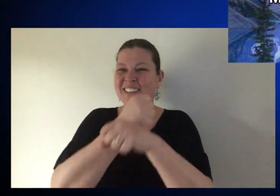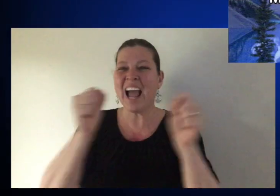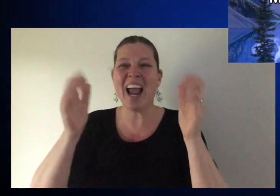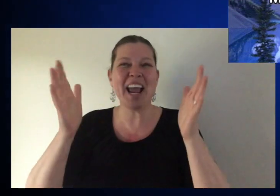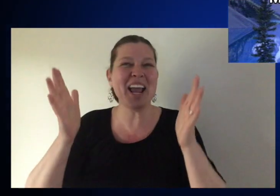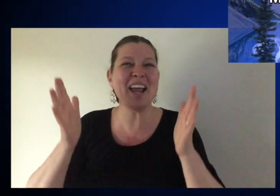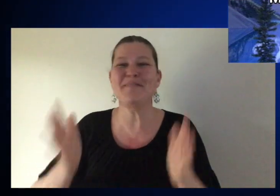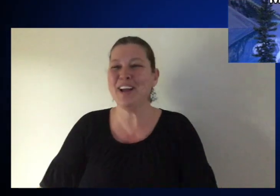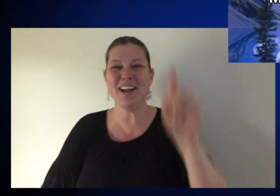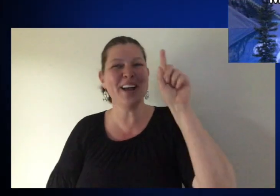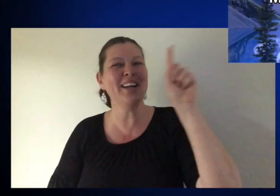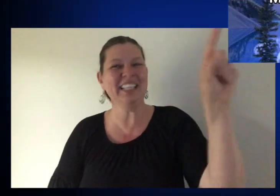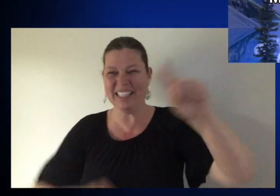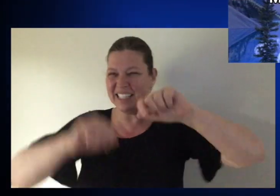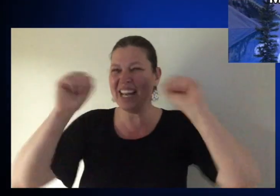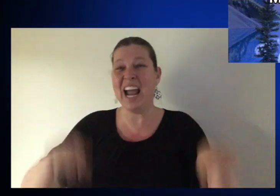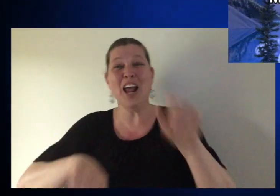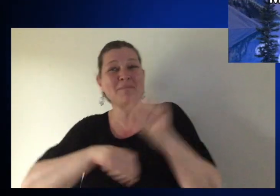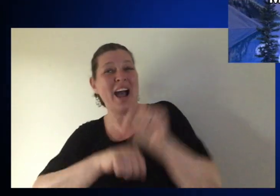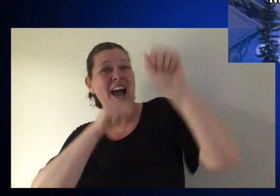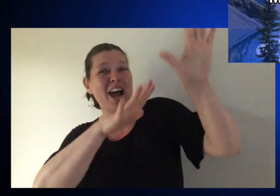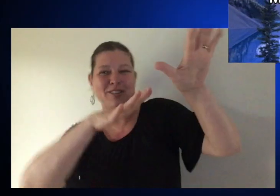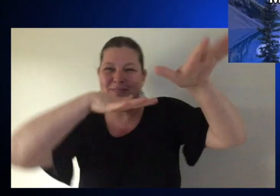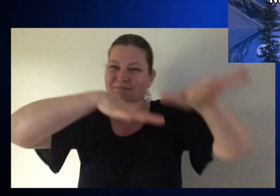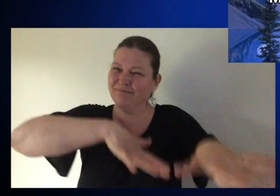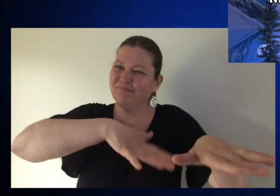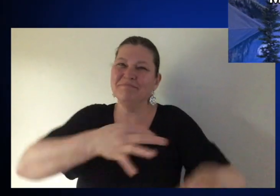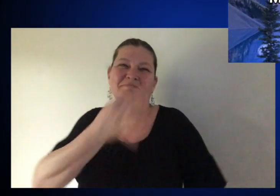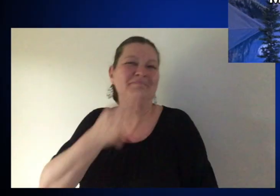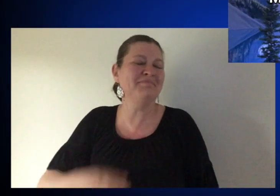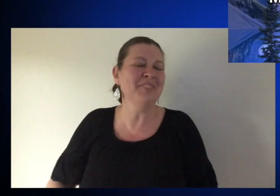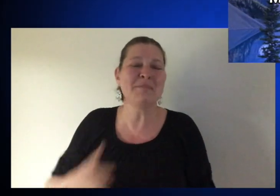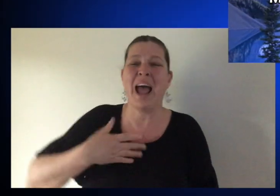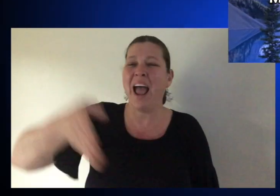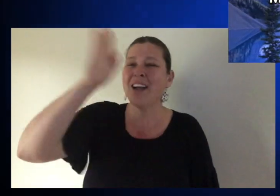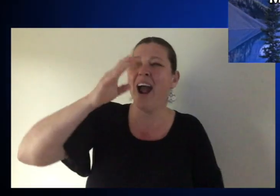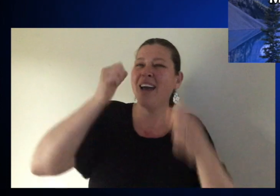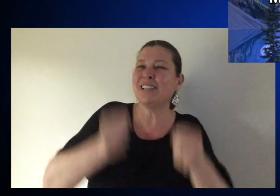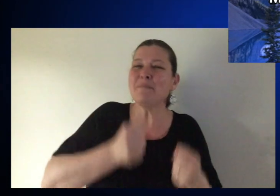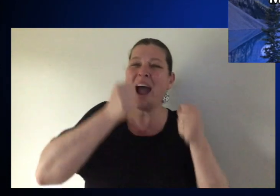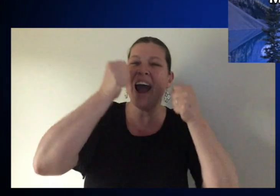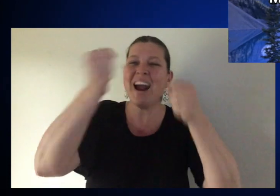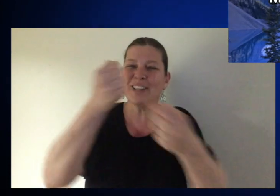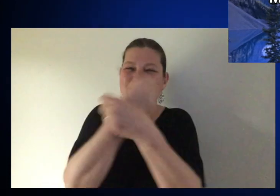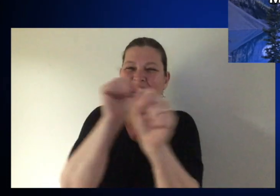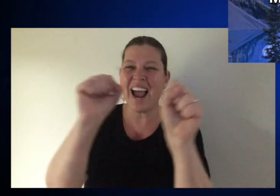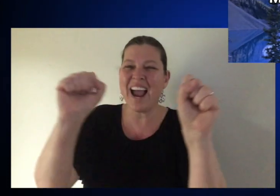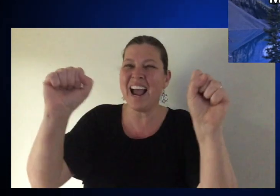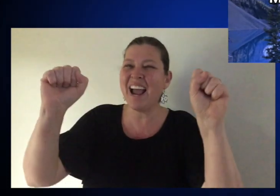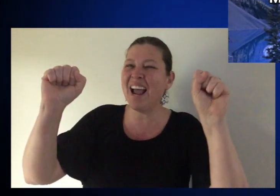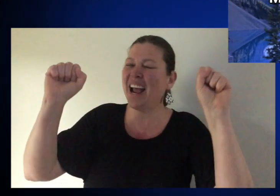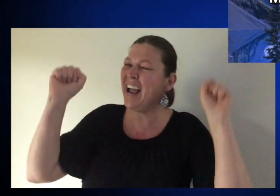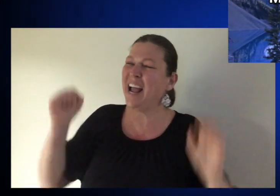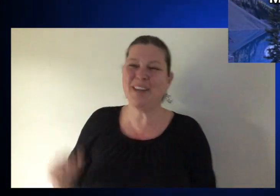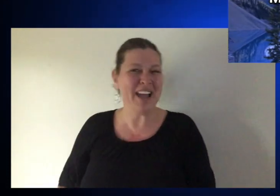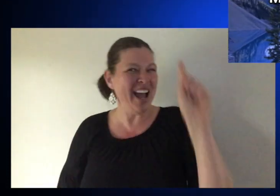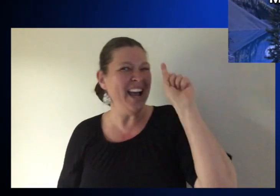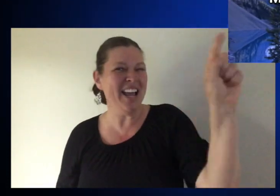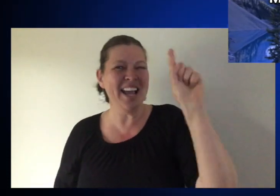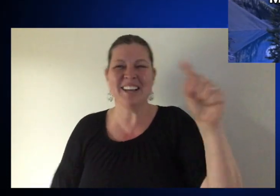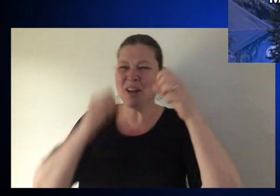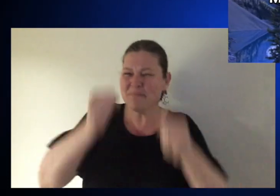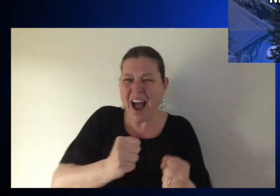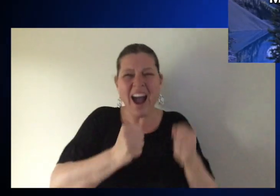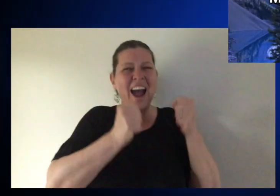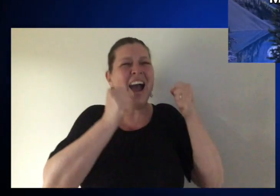Savior, He can move the mountains My God is mighty